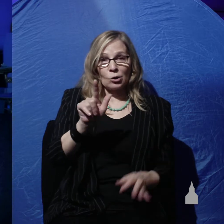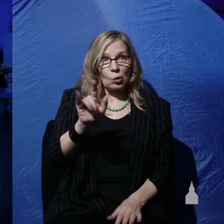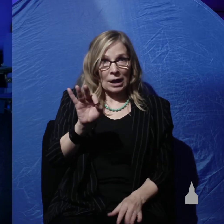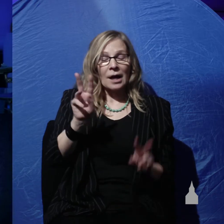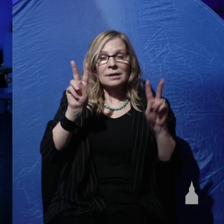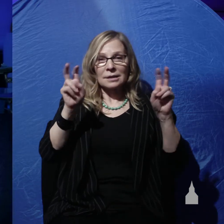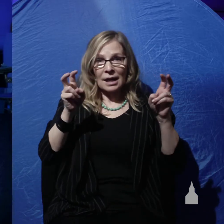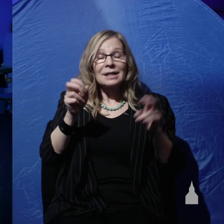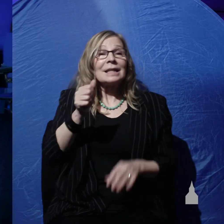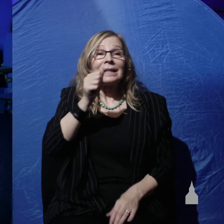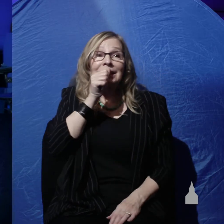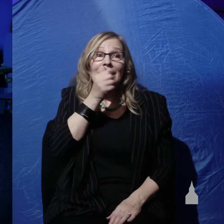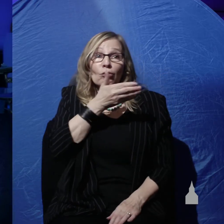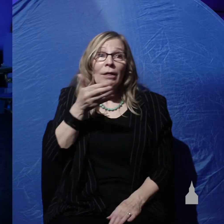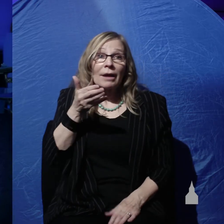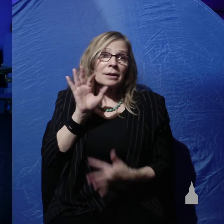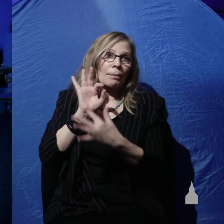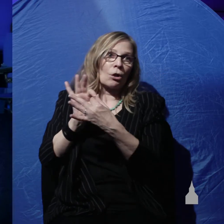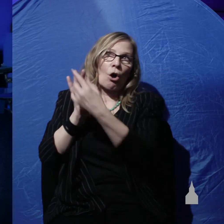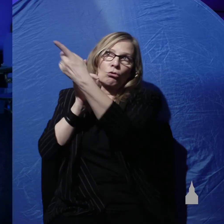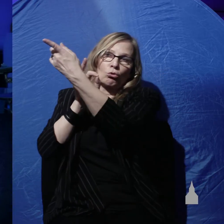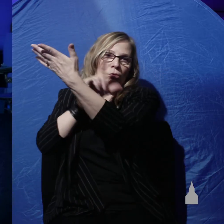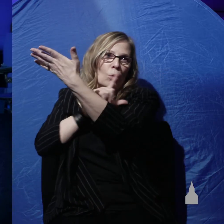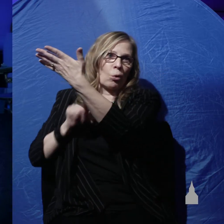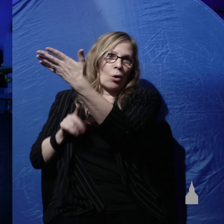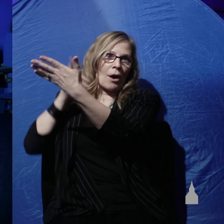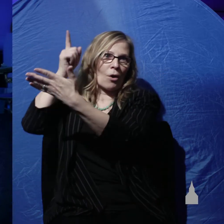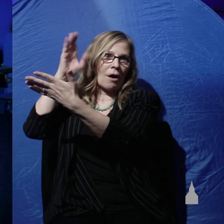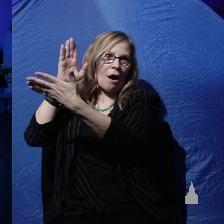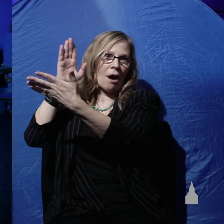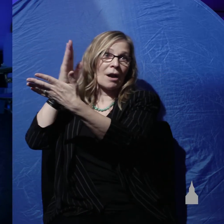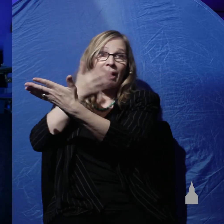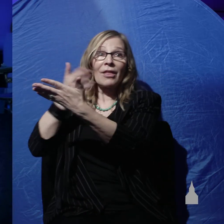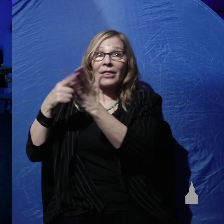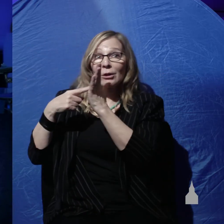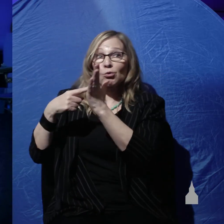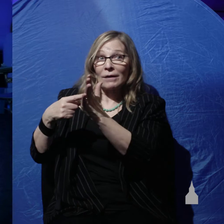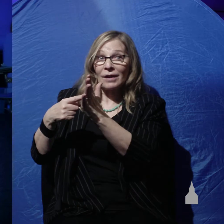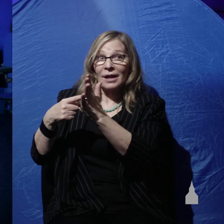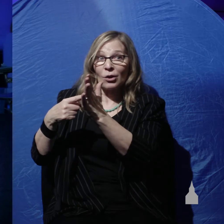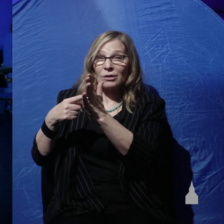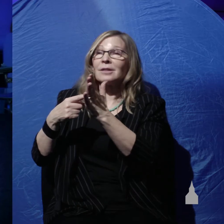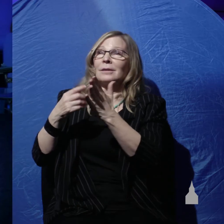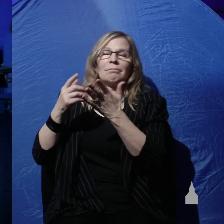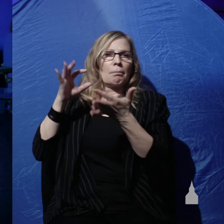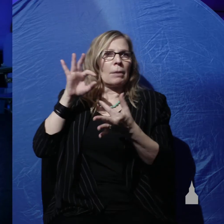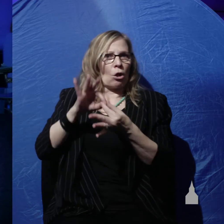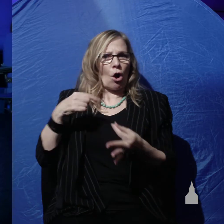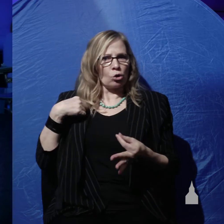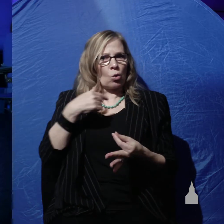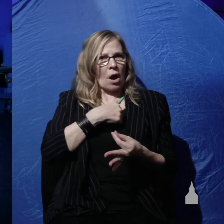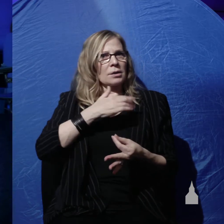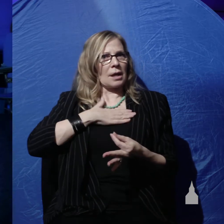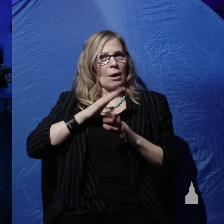the secret things belong to the Lord our God and the things revealed belong to us and to our children that we may observe them.